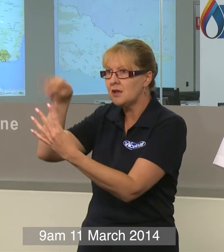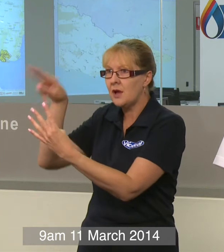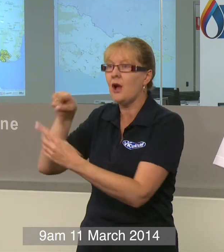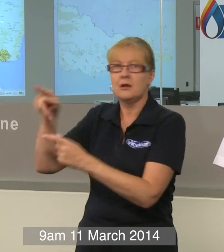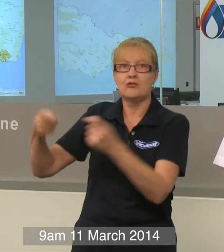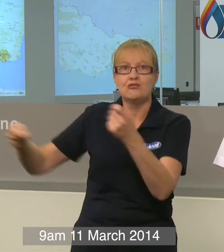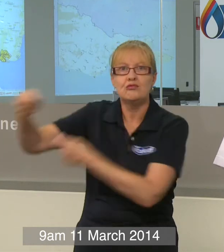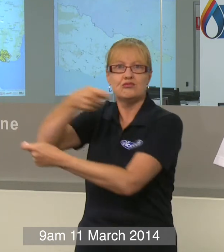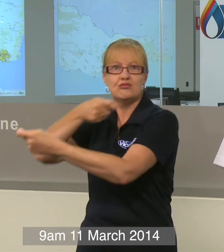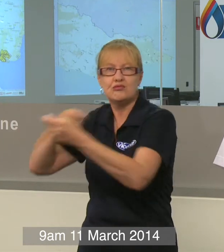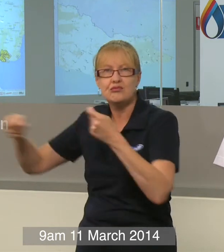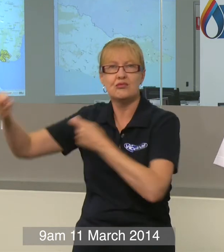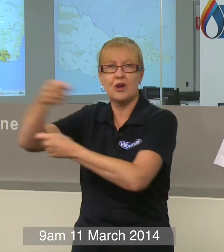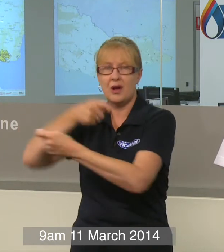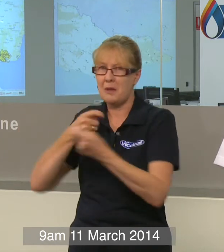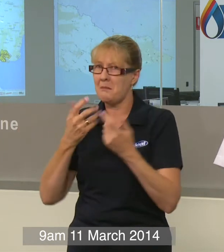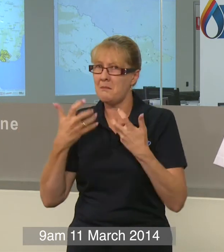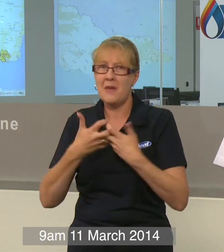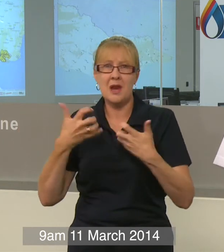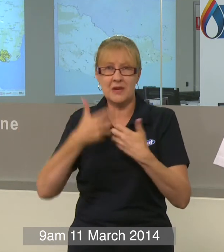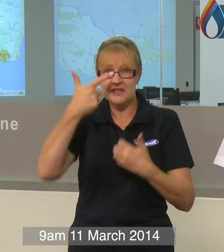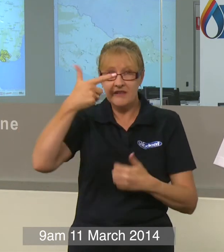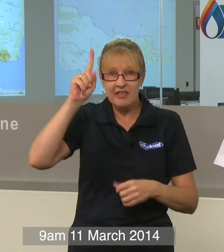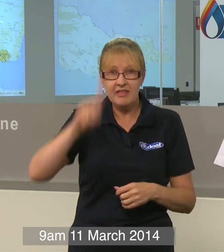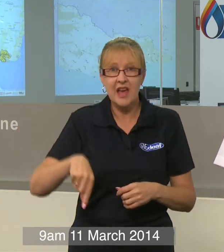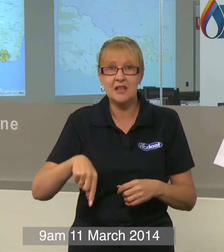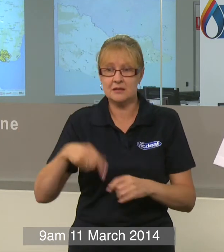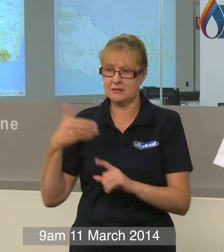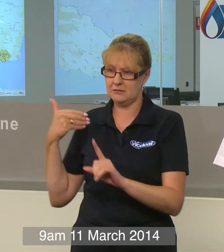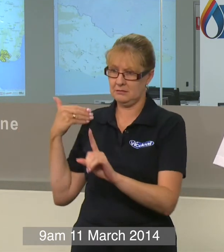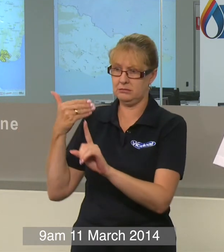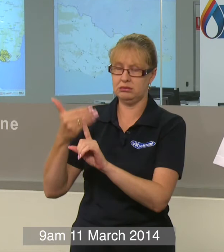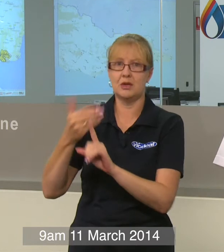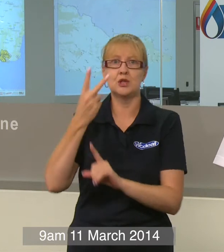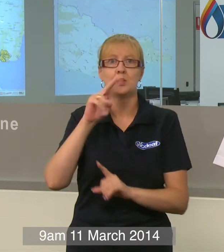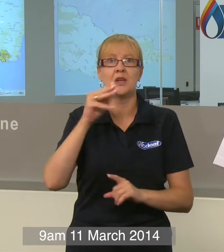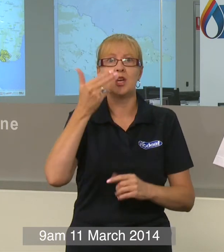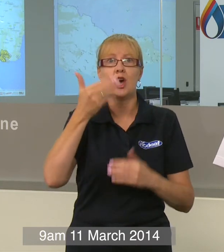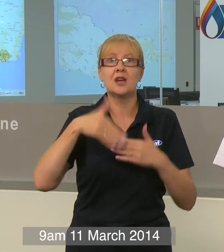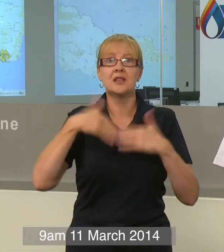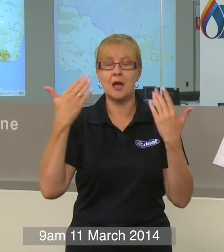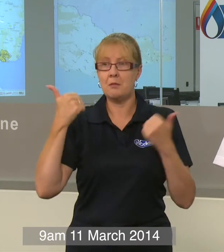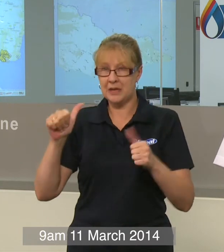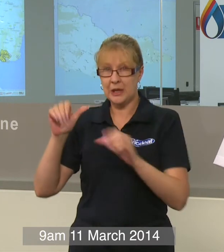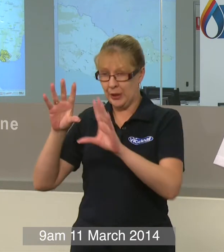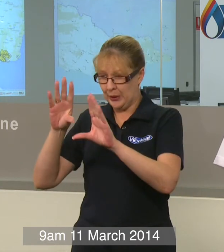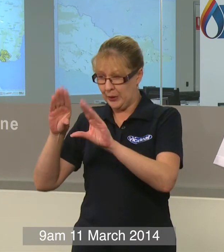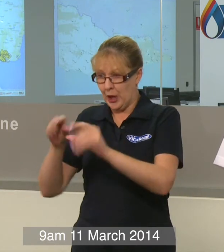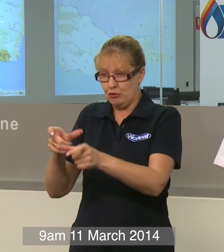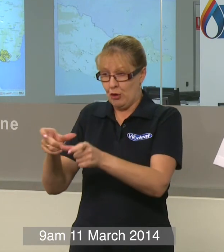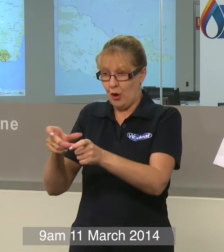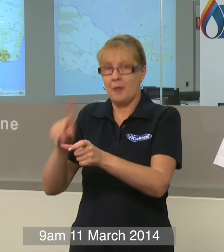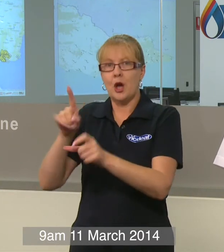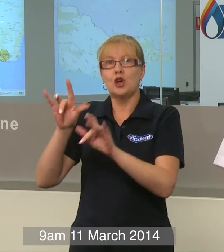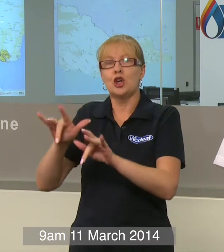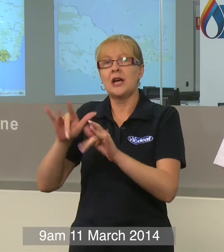three rotations. So it's big numbers of firefighters over a 29 day period, we've made it to controlled but we still haven't got the fire to a